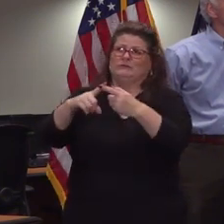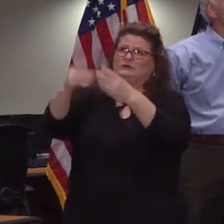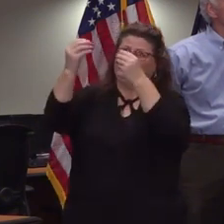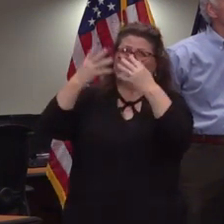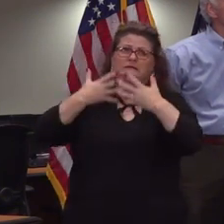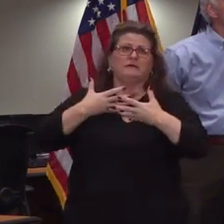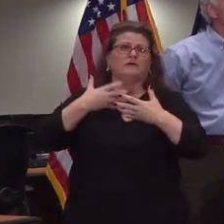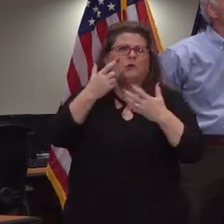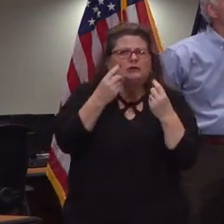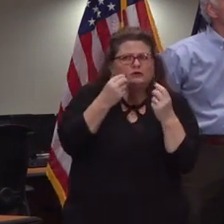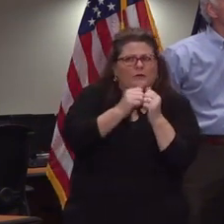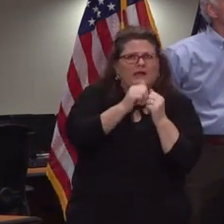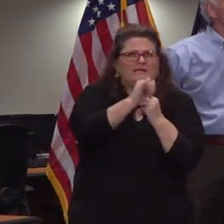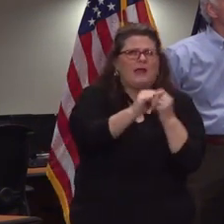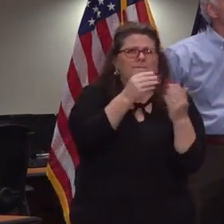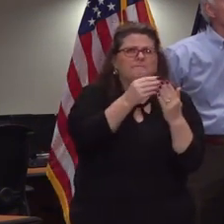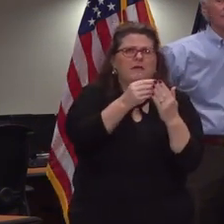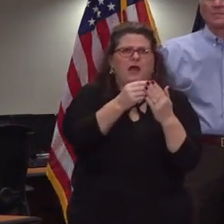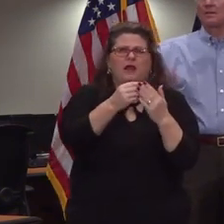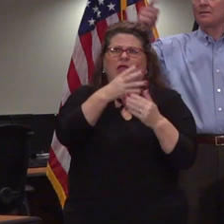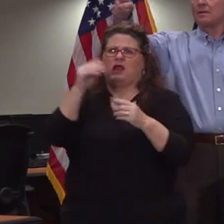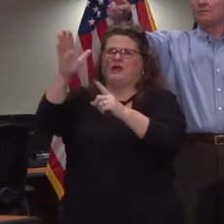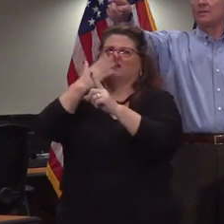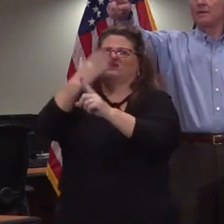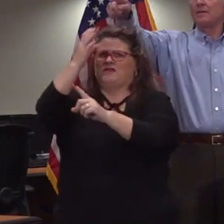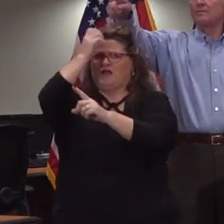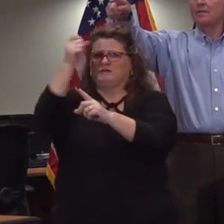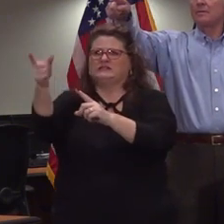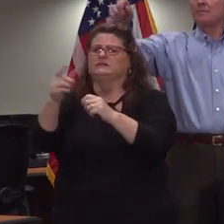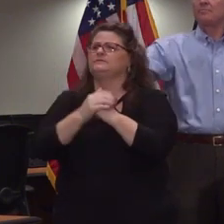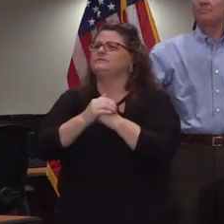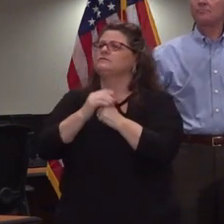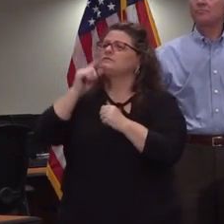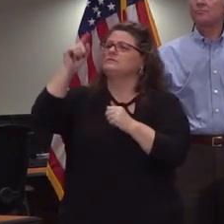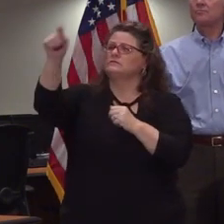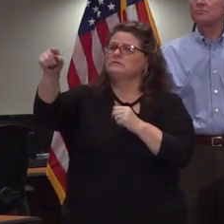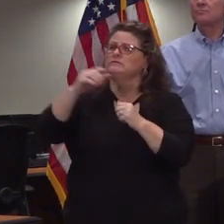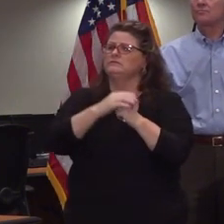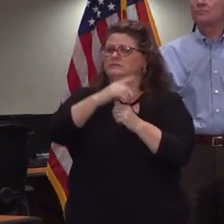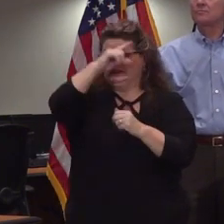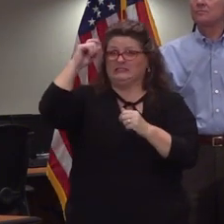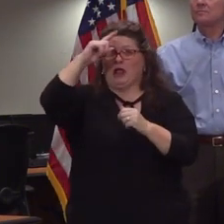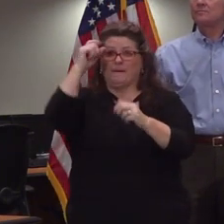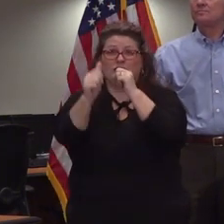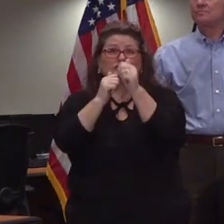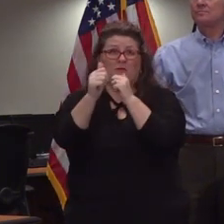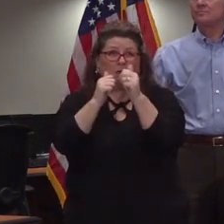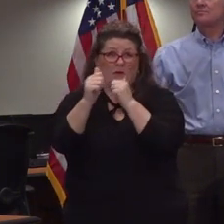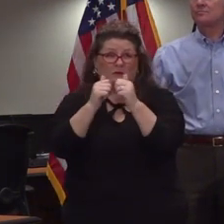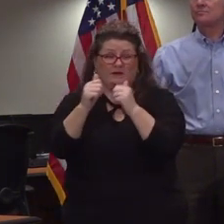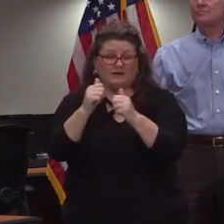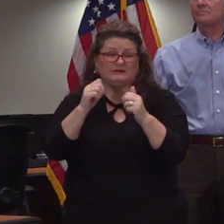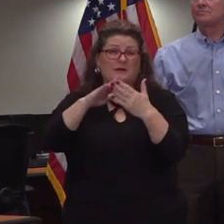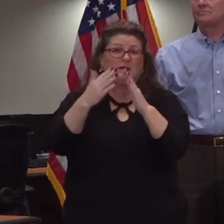common sense in what they've sent out on this funding governor thinking about summer yes thinking about summer sports not only just in the community and